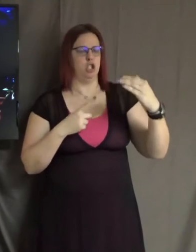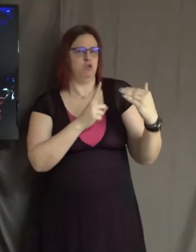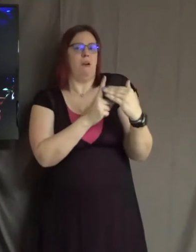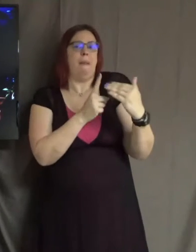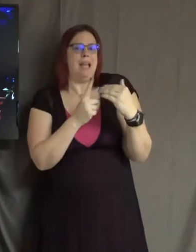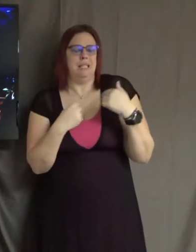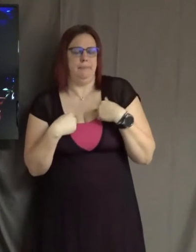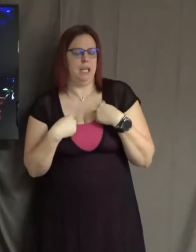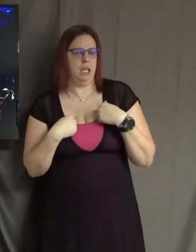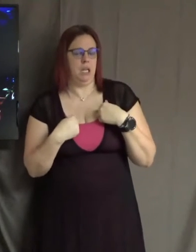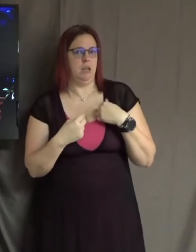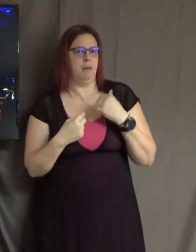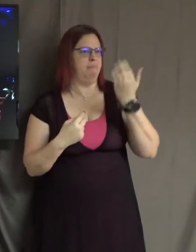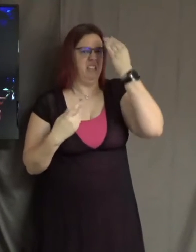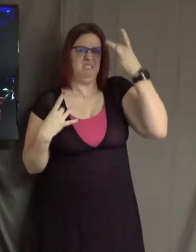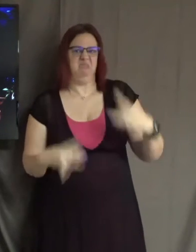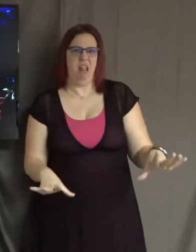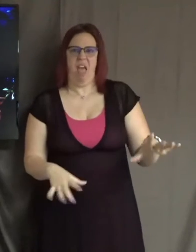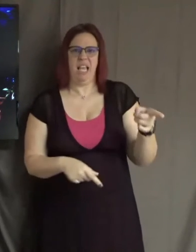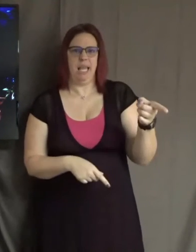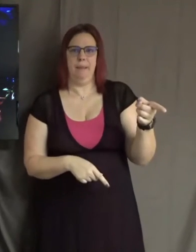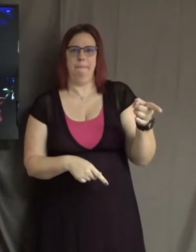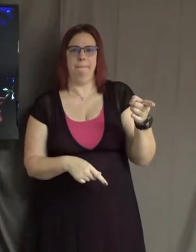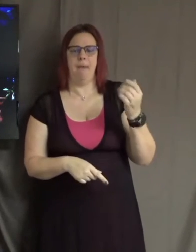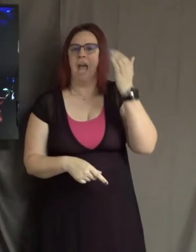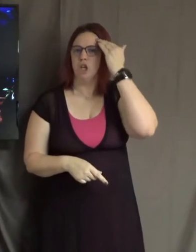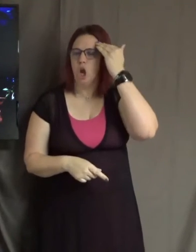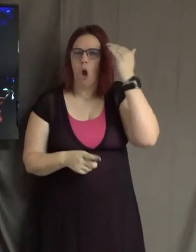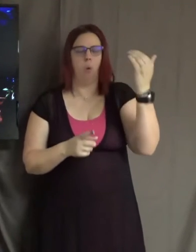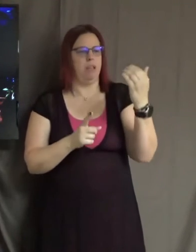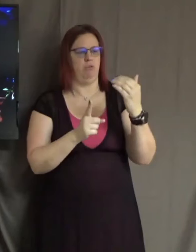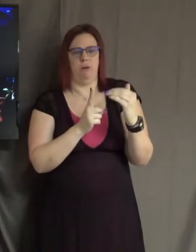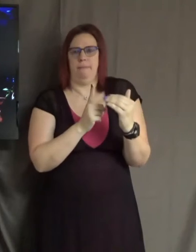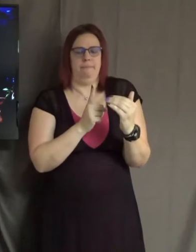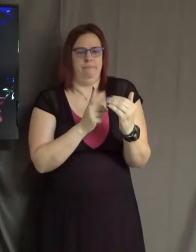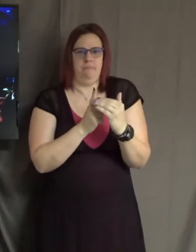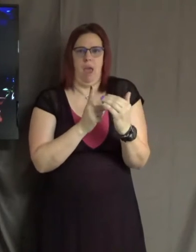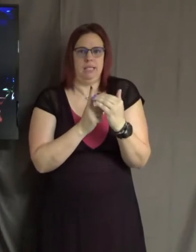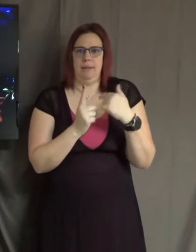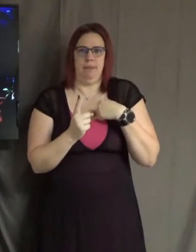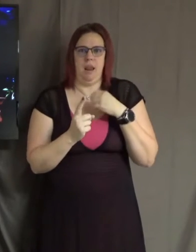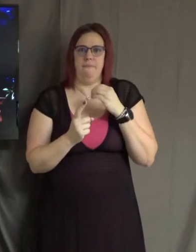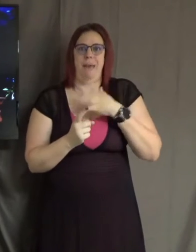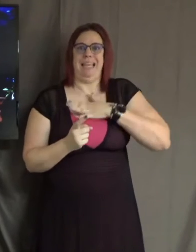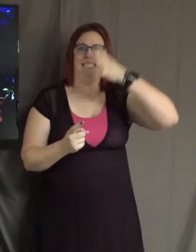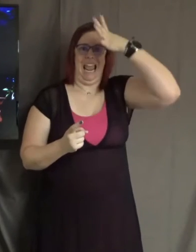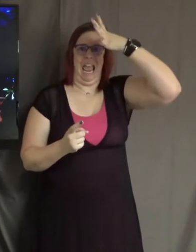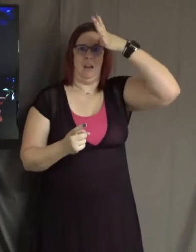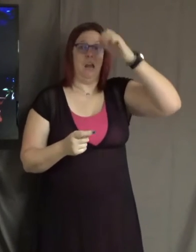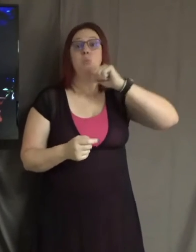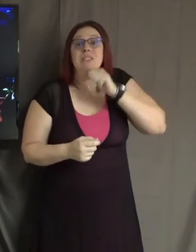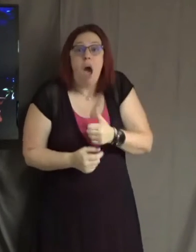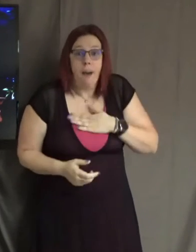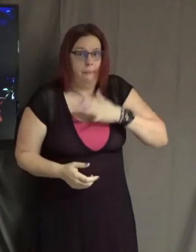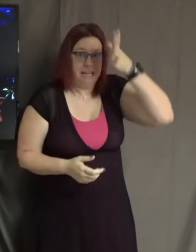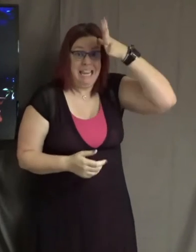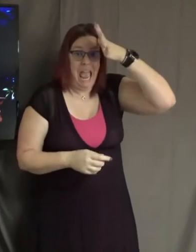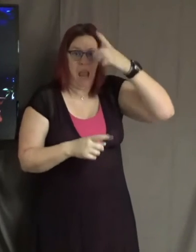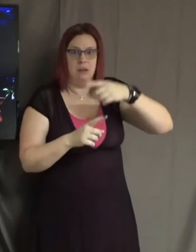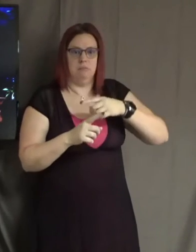knew about him, the truth, all I knew about him is he reminded me of my dad. He wasn't my dad. And he actually didn't really behave like my